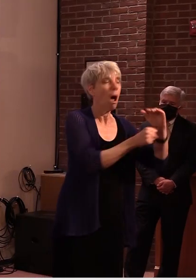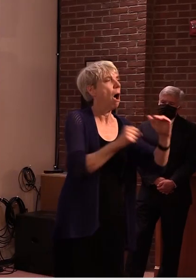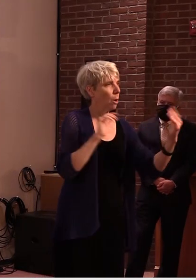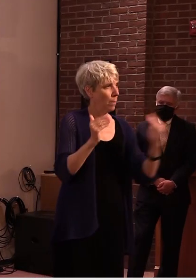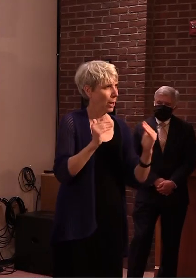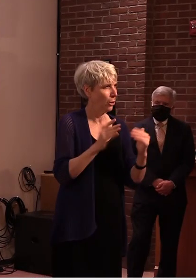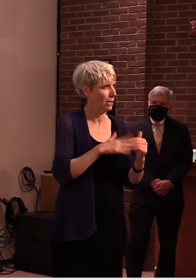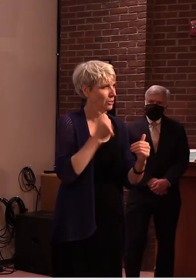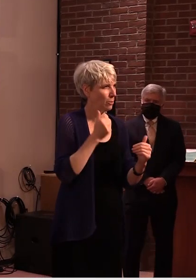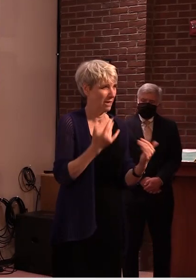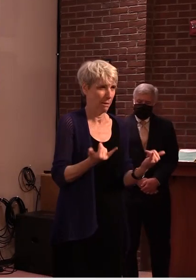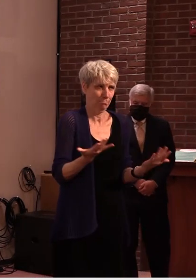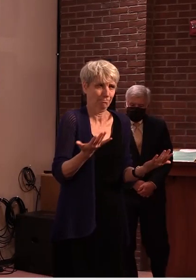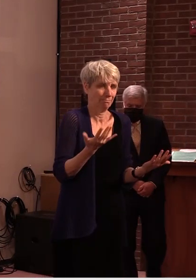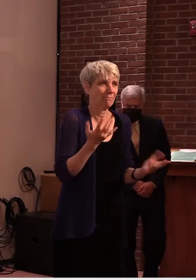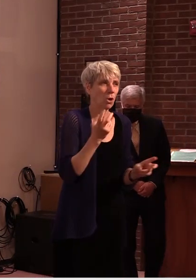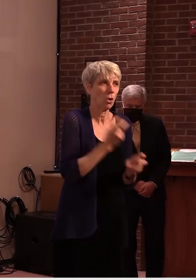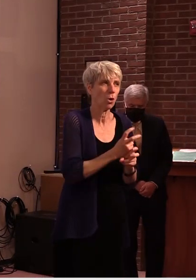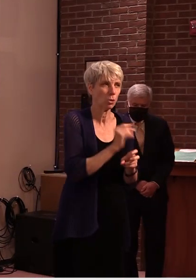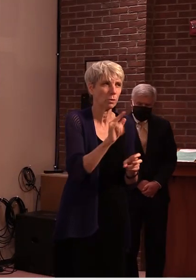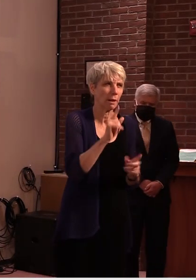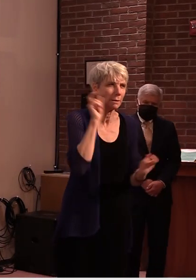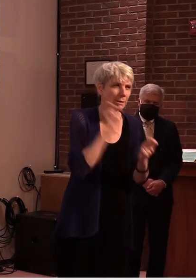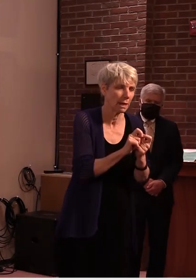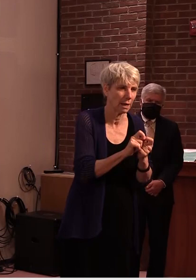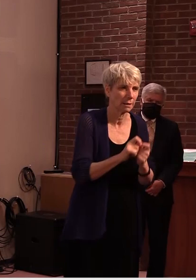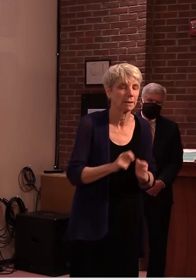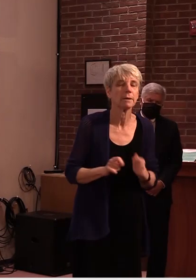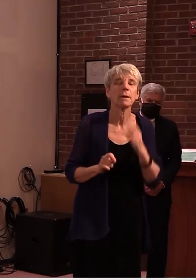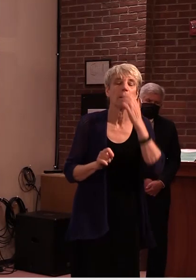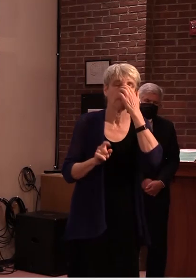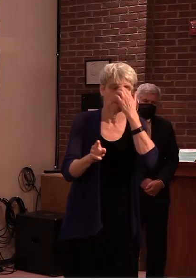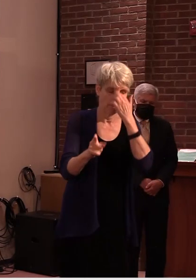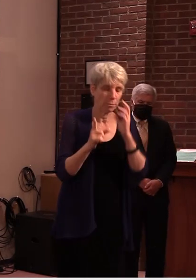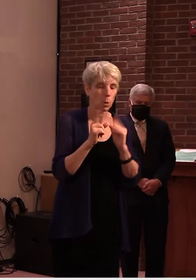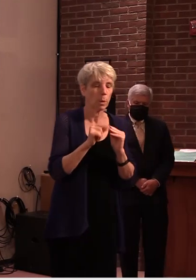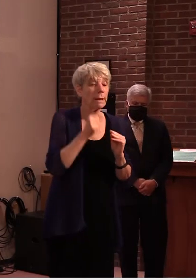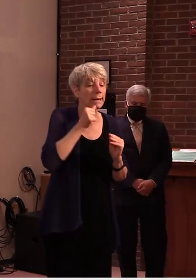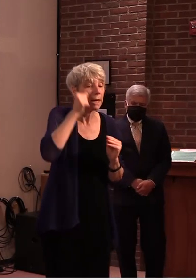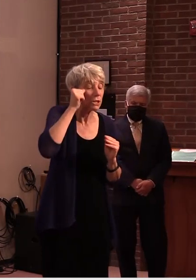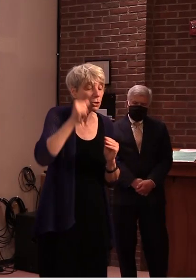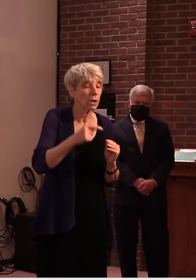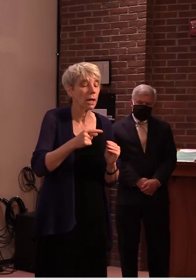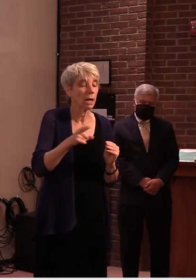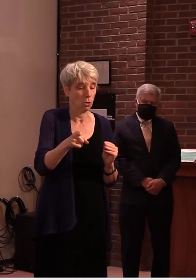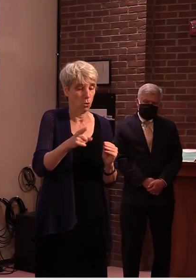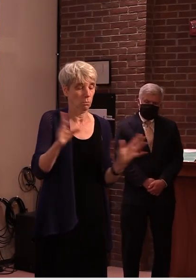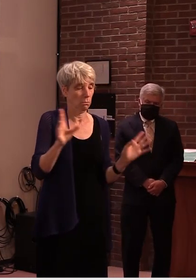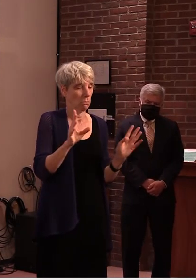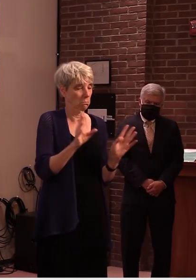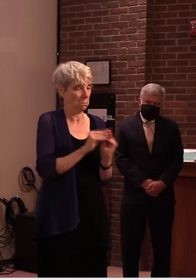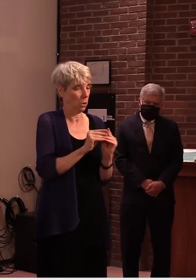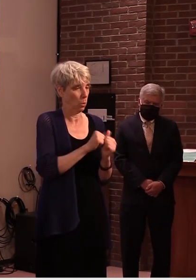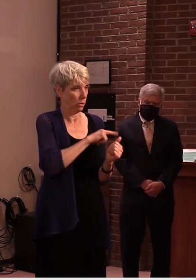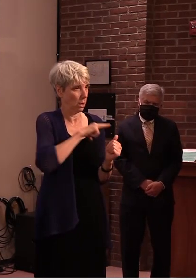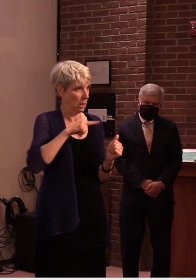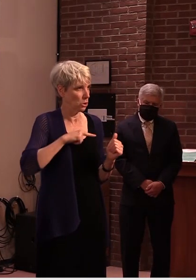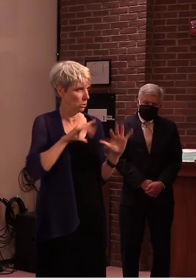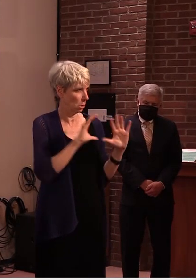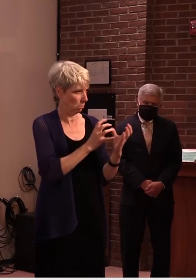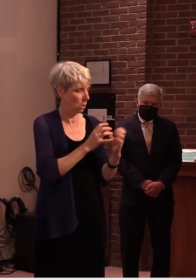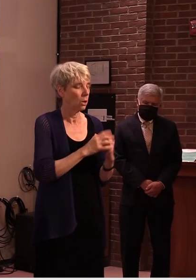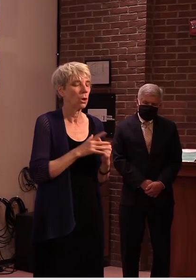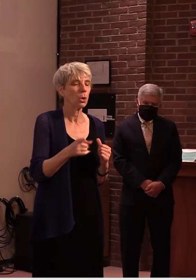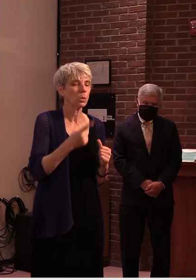um and then lastly yesterday you mentioned something to the uh judicial oversight committee about how the back in april you had